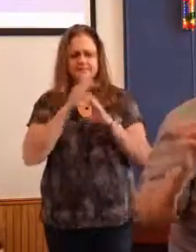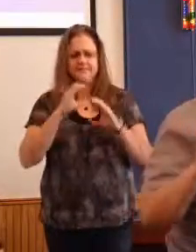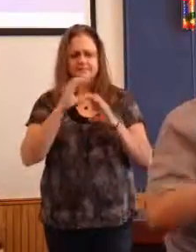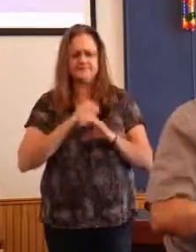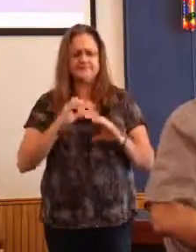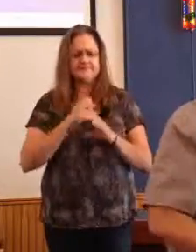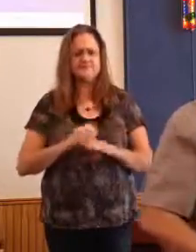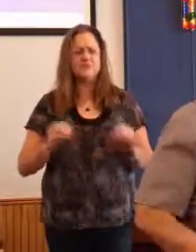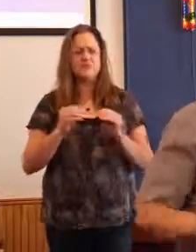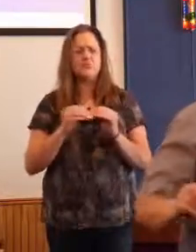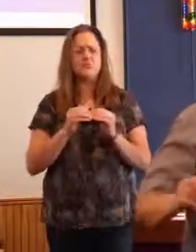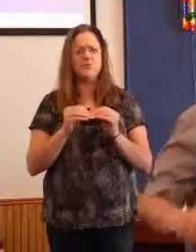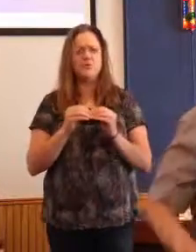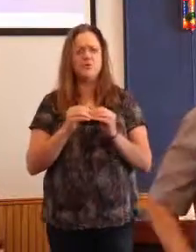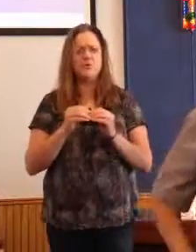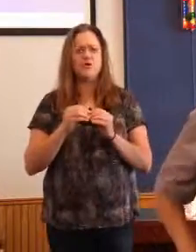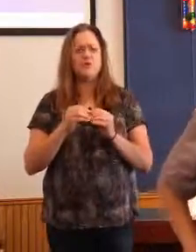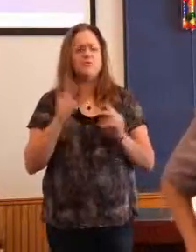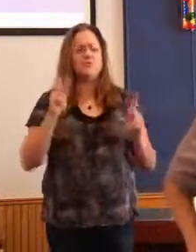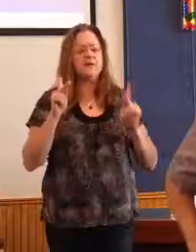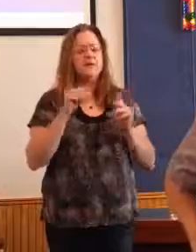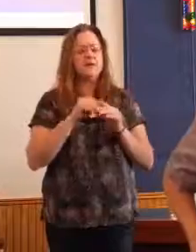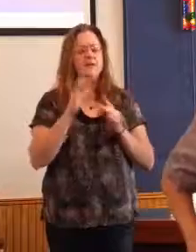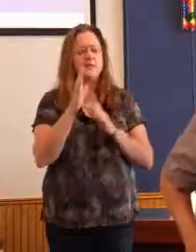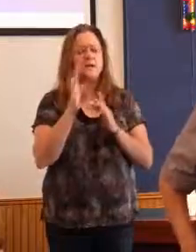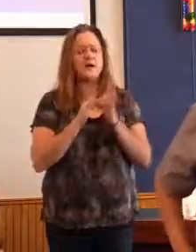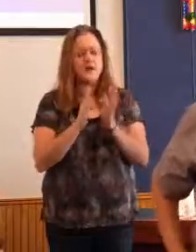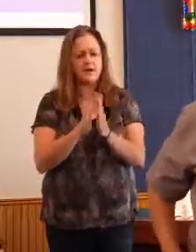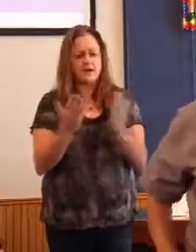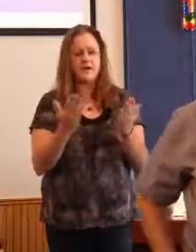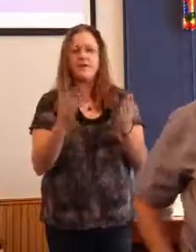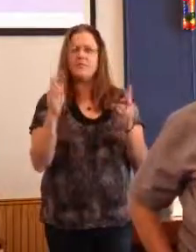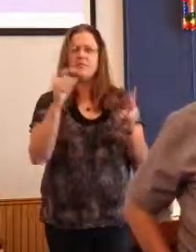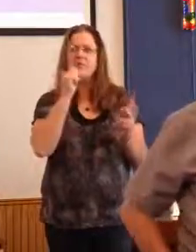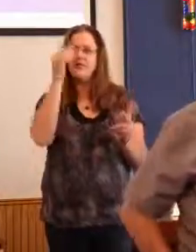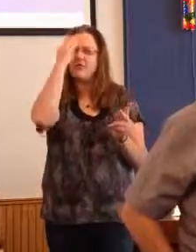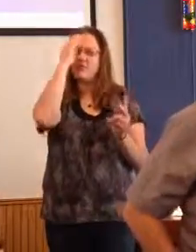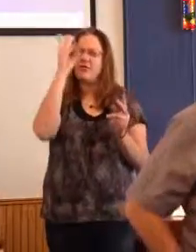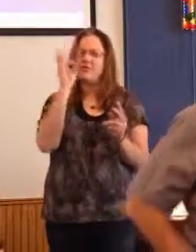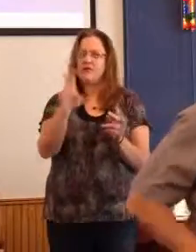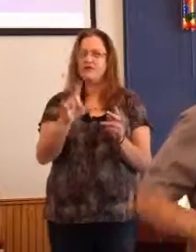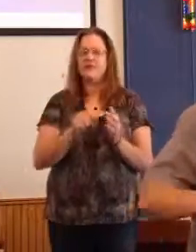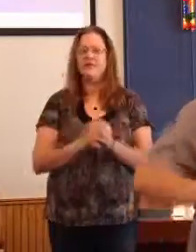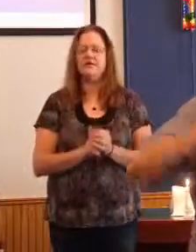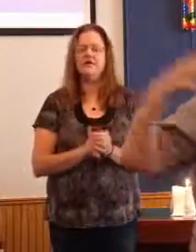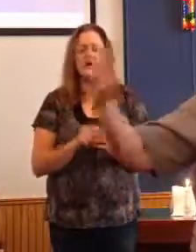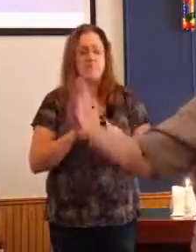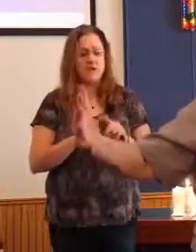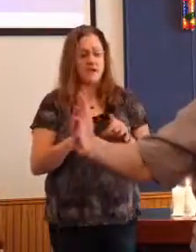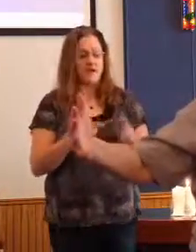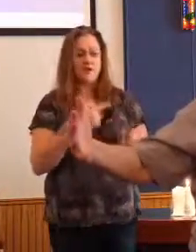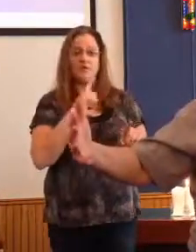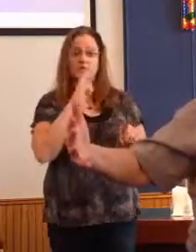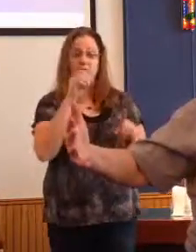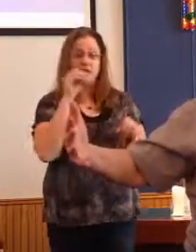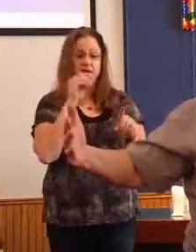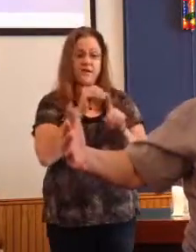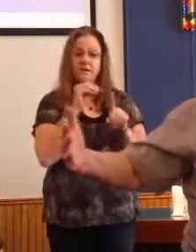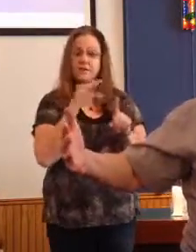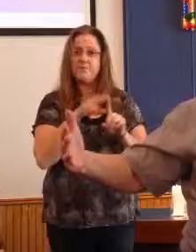known characters of the Bible. Now, they all had an impact on the major characters that we